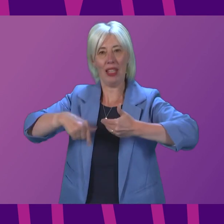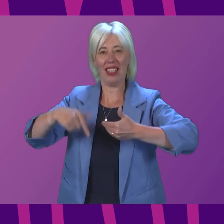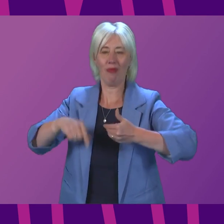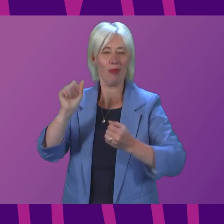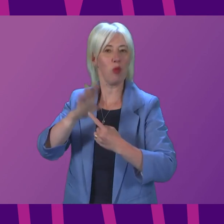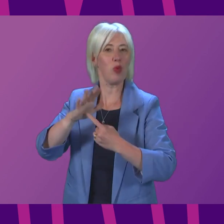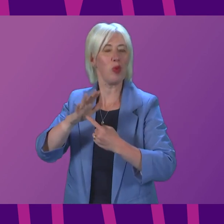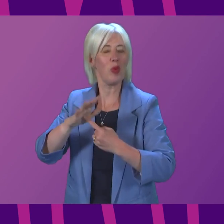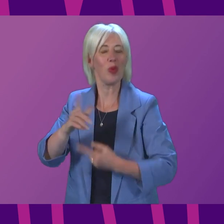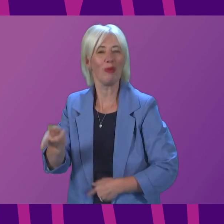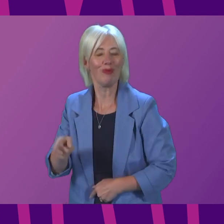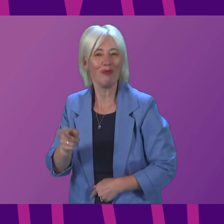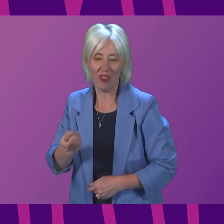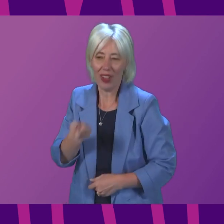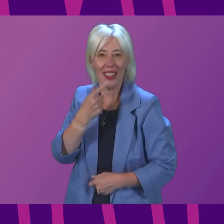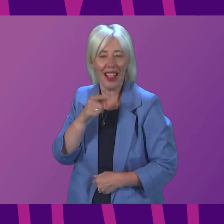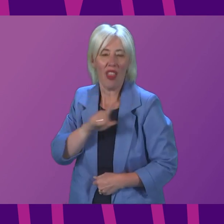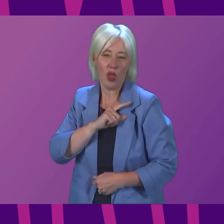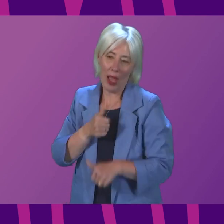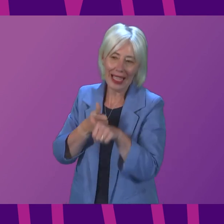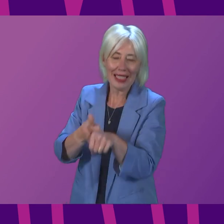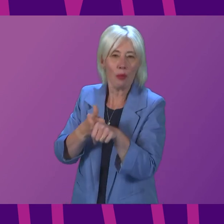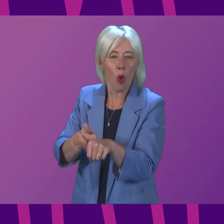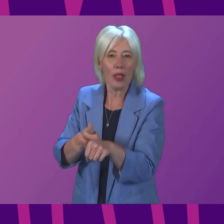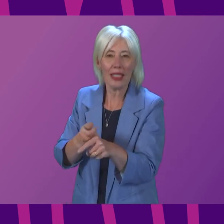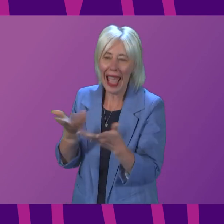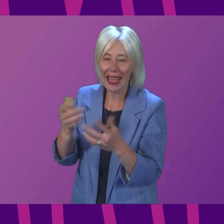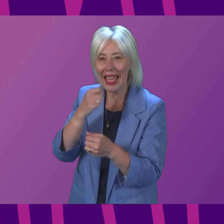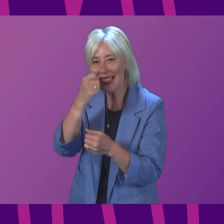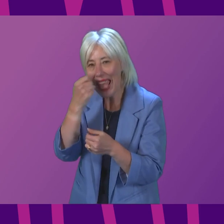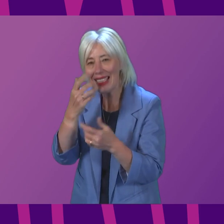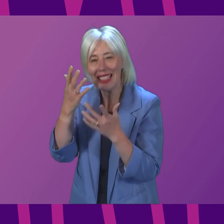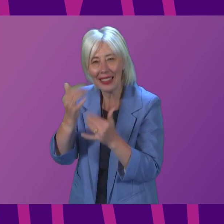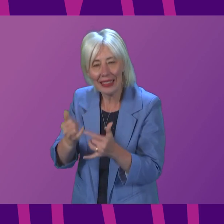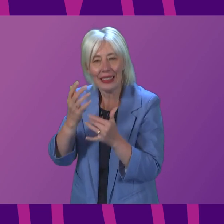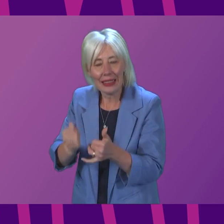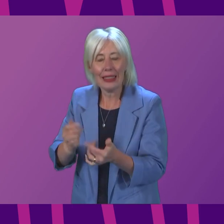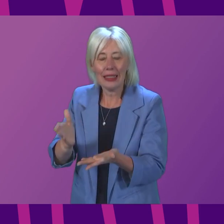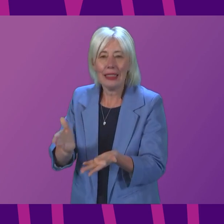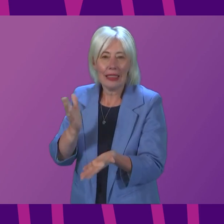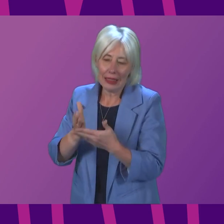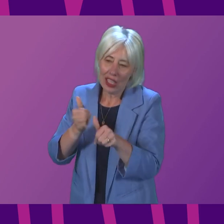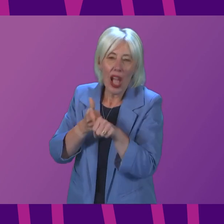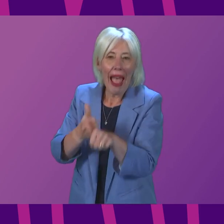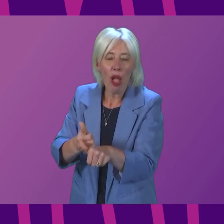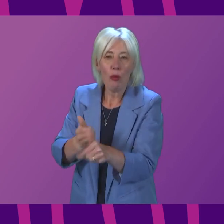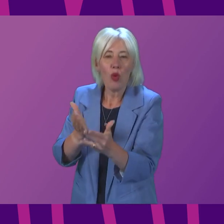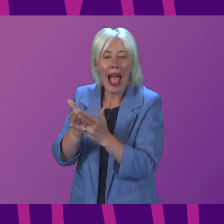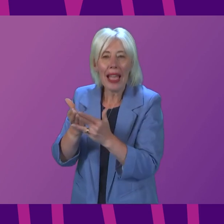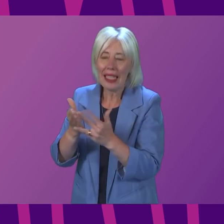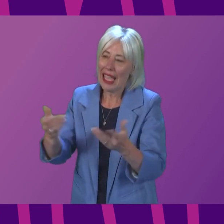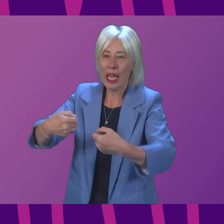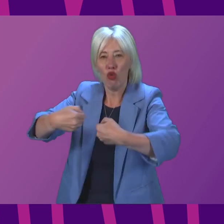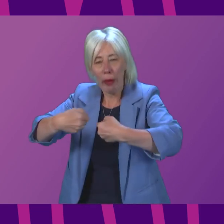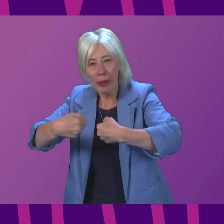why we have been continuing to support testing, and it is why we will continue to support testing to help with access to care and treatment.